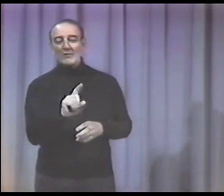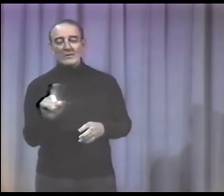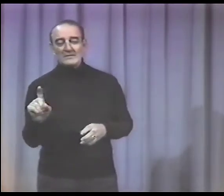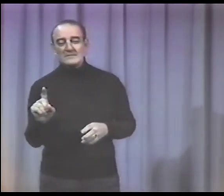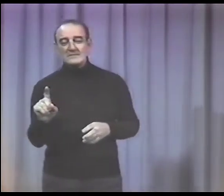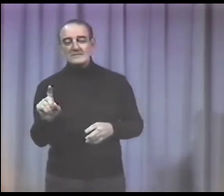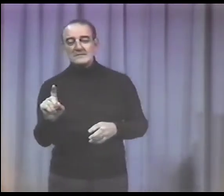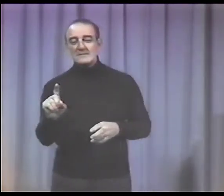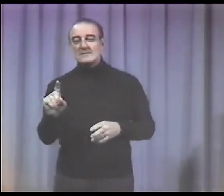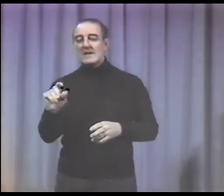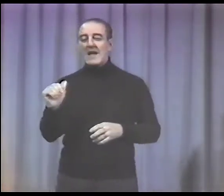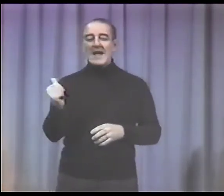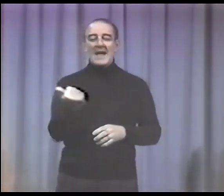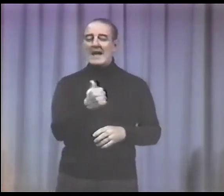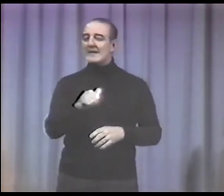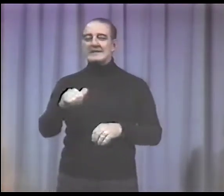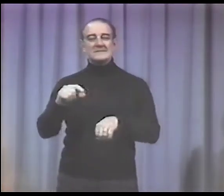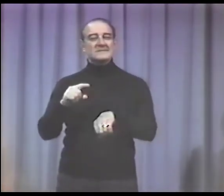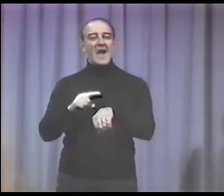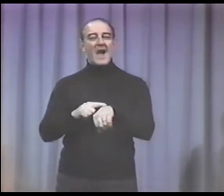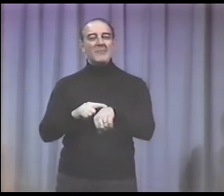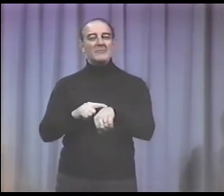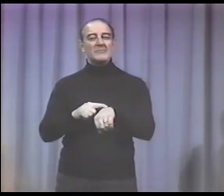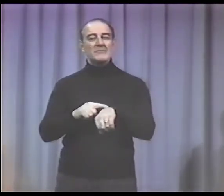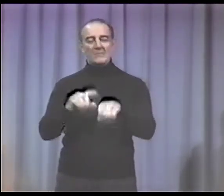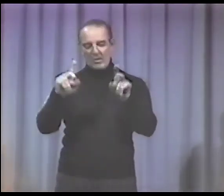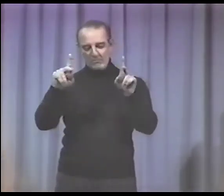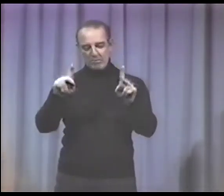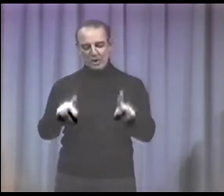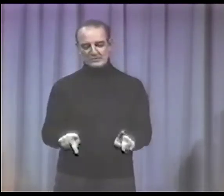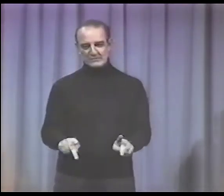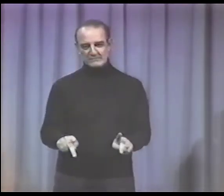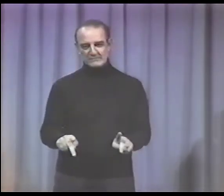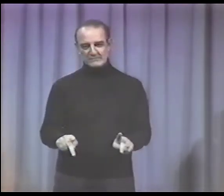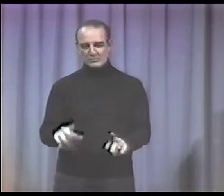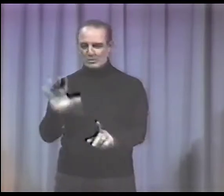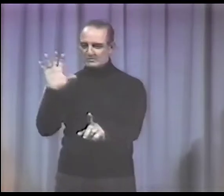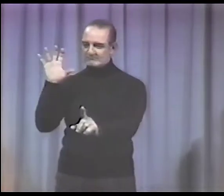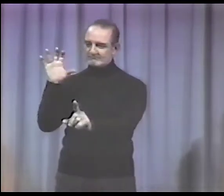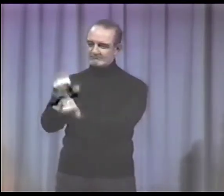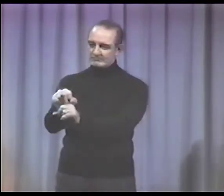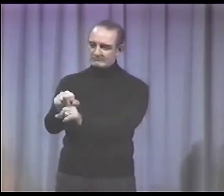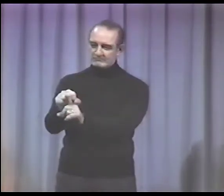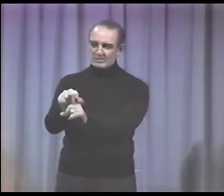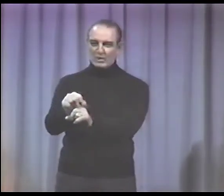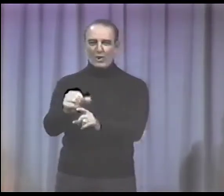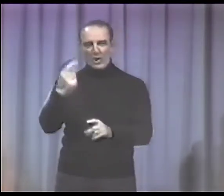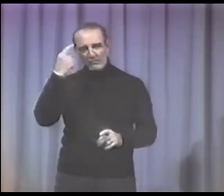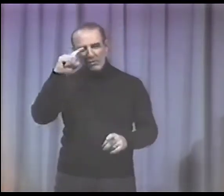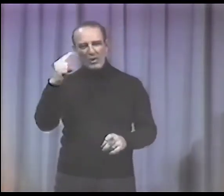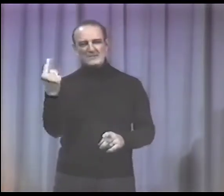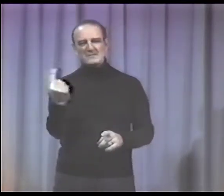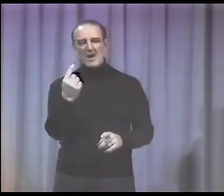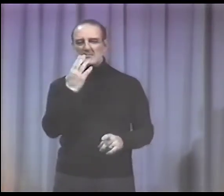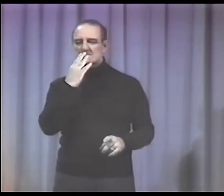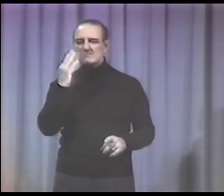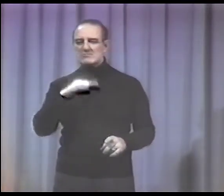with enclosed seating. And, whereas any time a person was